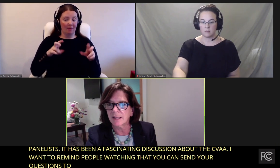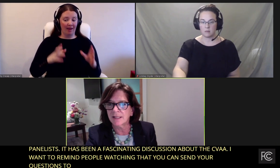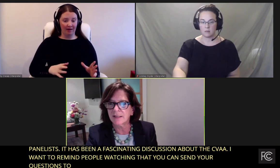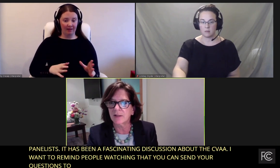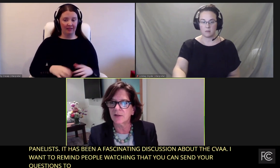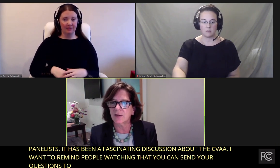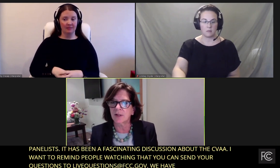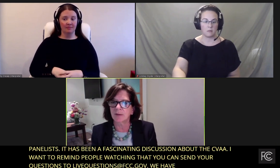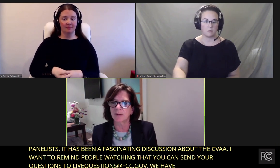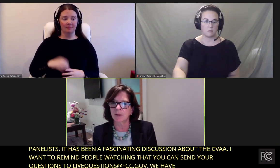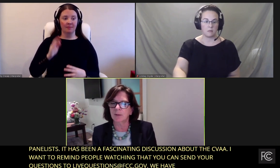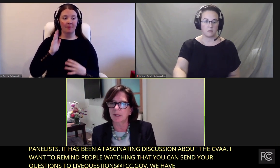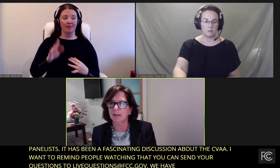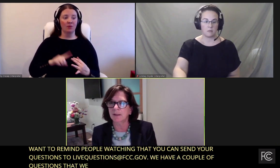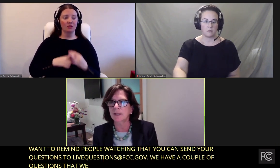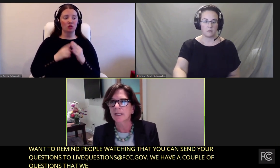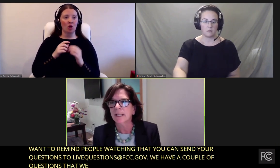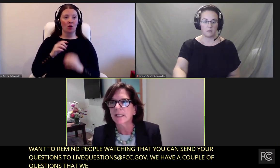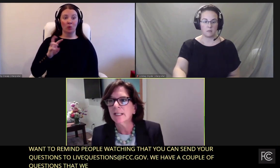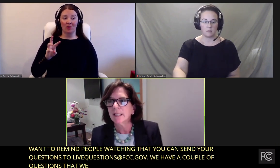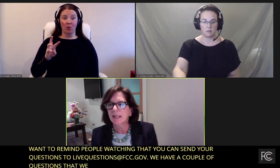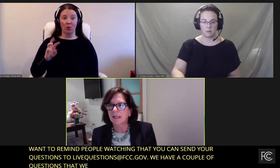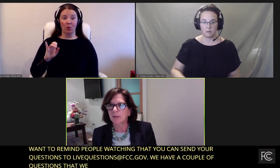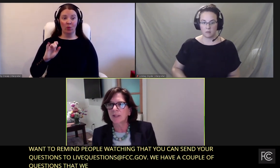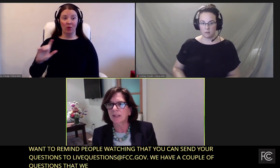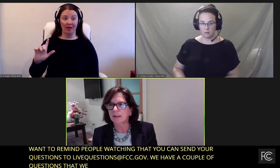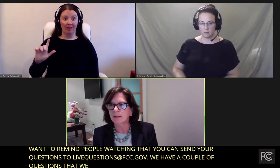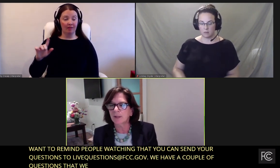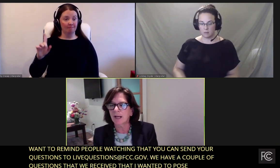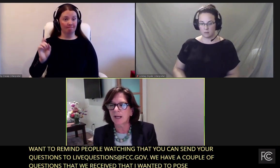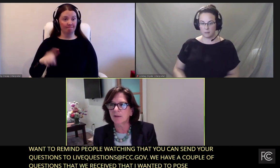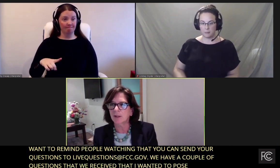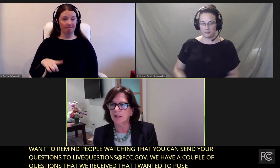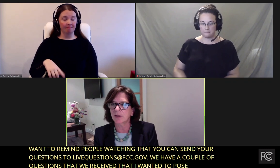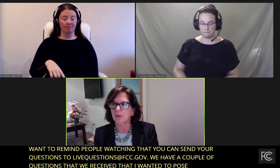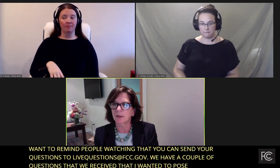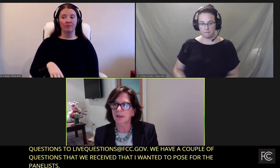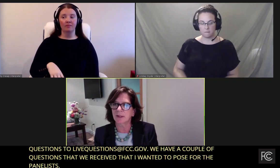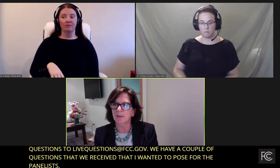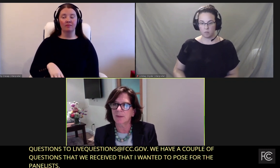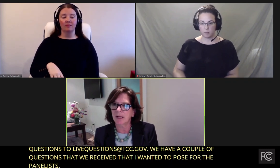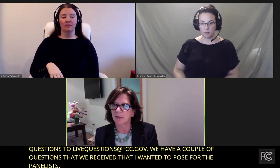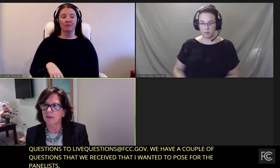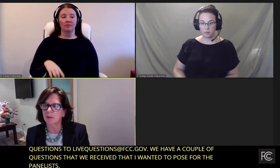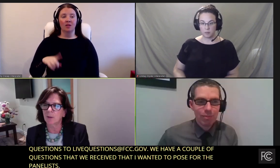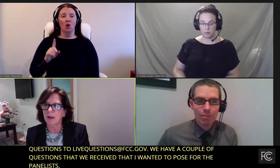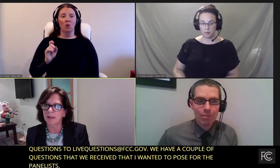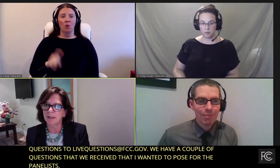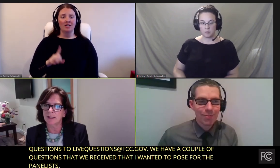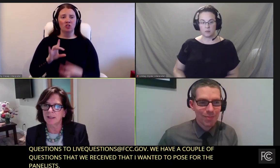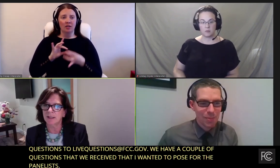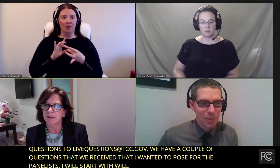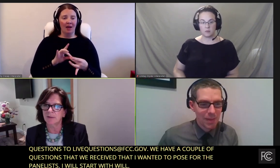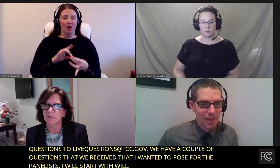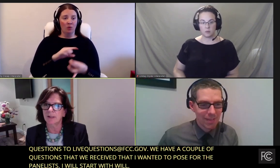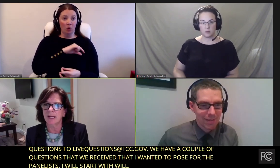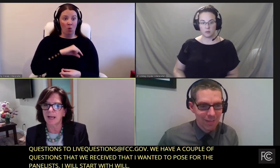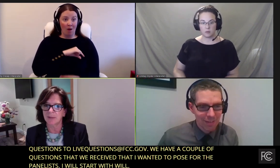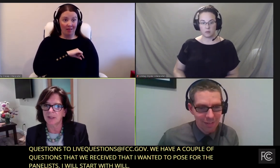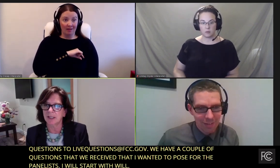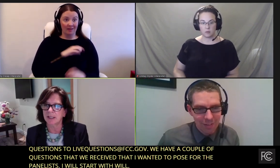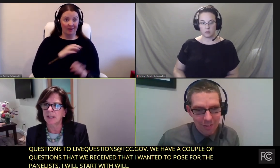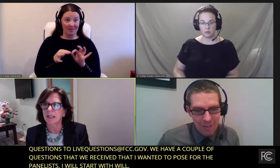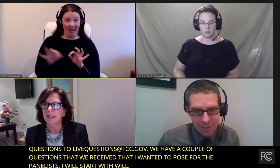I guess I'll start with Will. We got, we had a question, Will, about the quality of